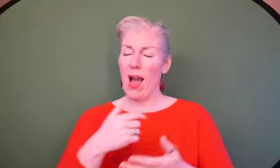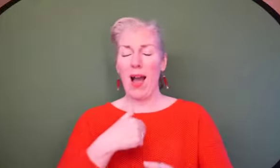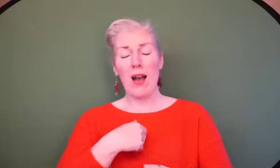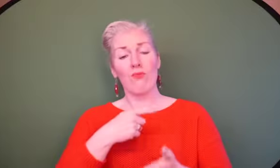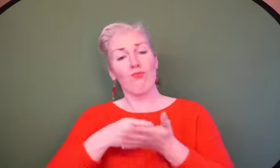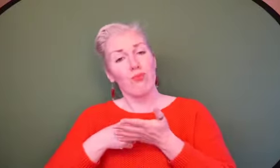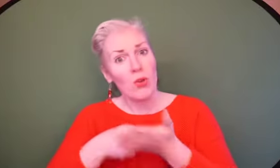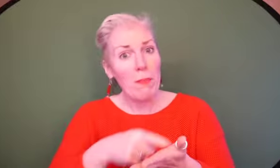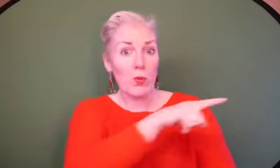It's just easy.